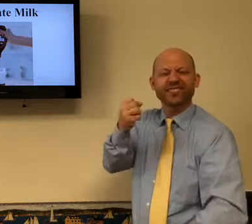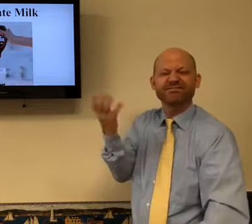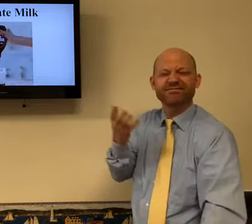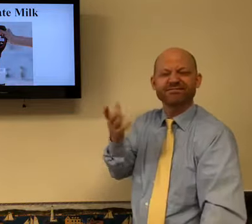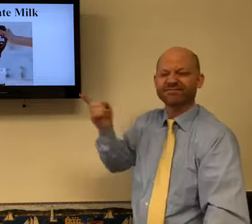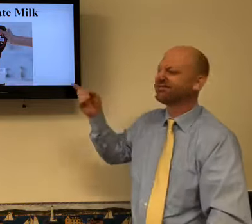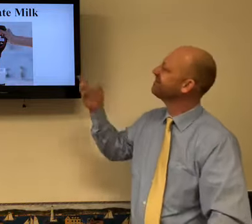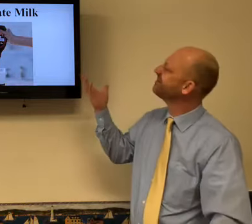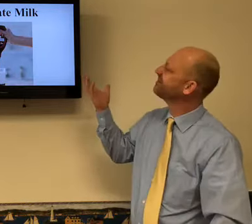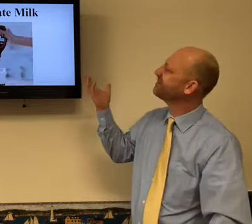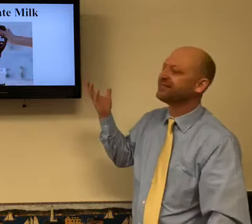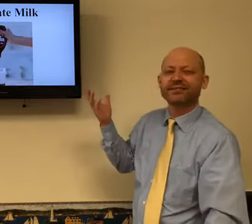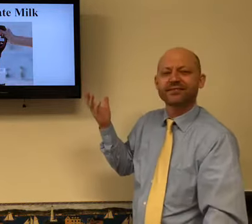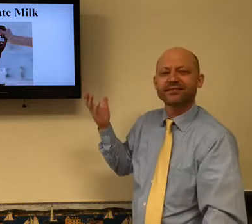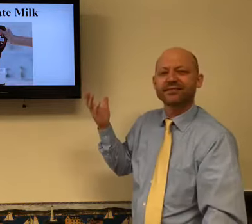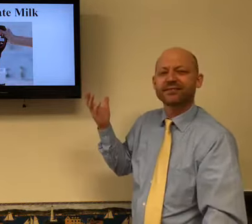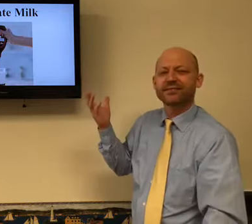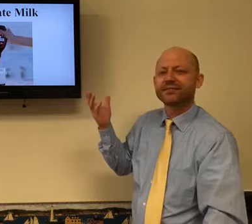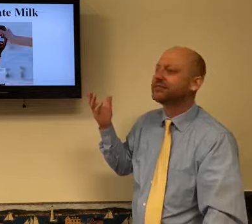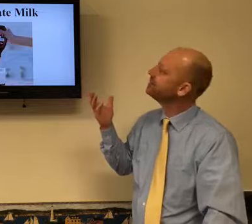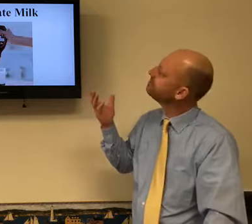Chocolate milk, what does this have to do with anything?